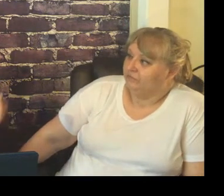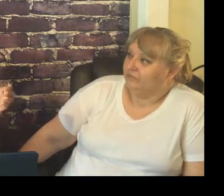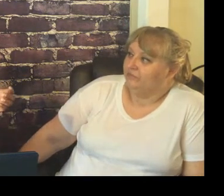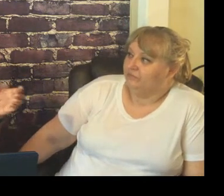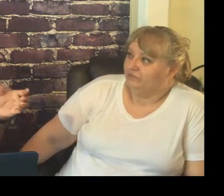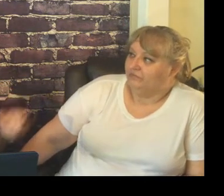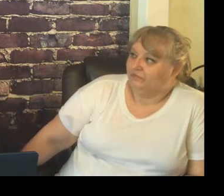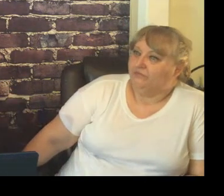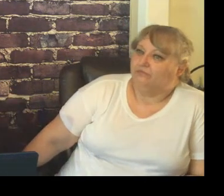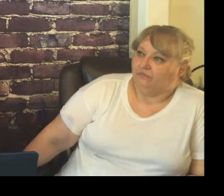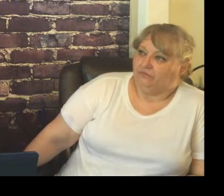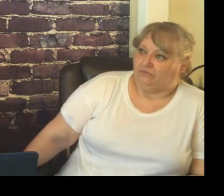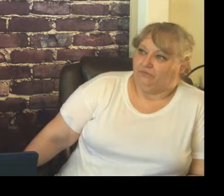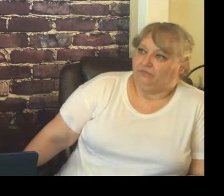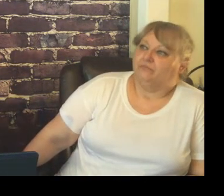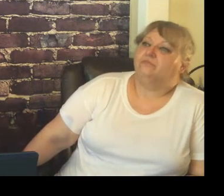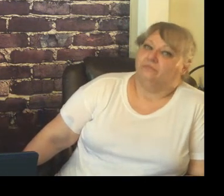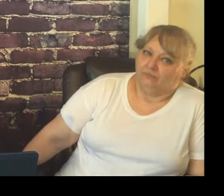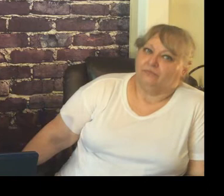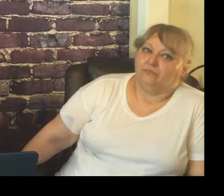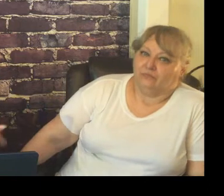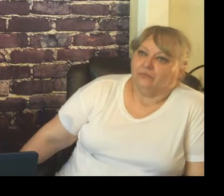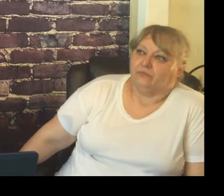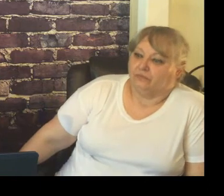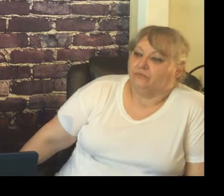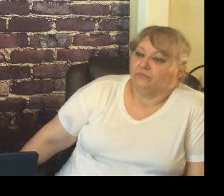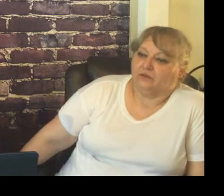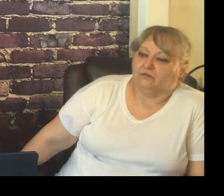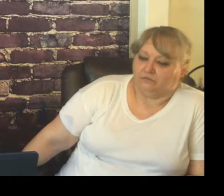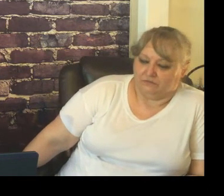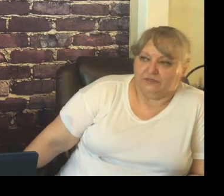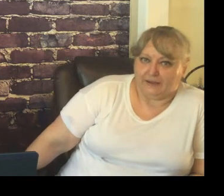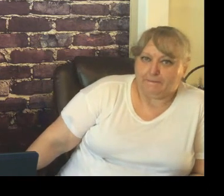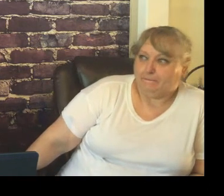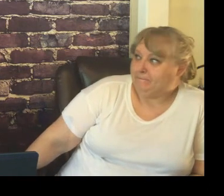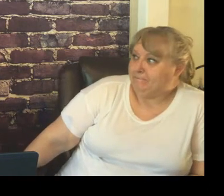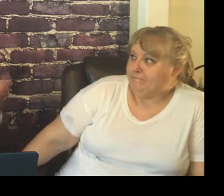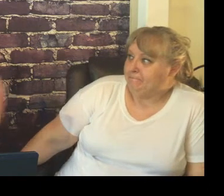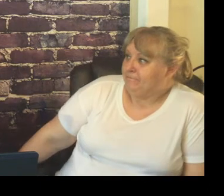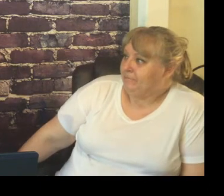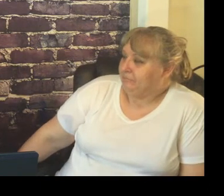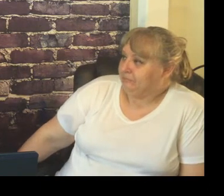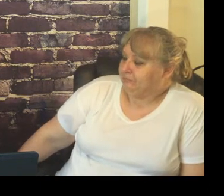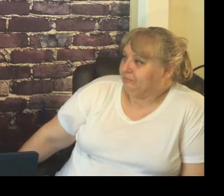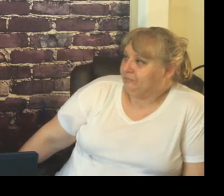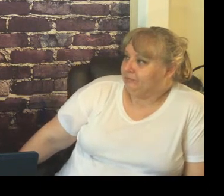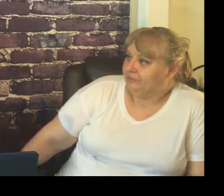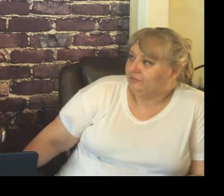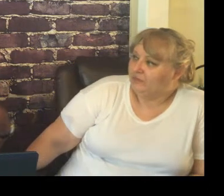the personality of the class that you have some things are going to be different yeah all right so that